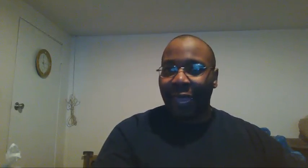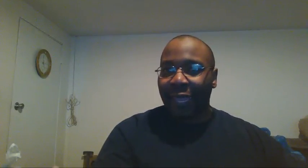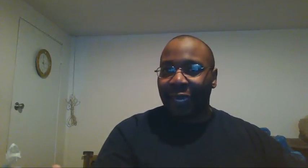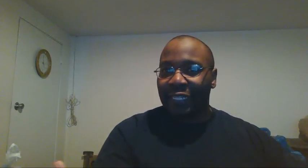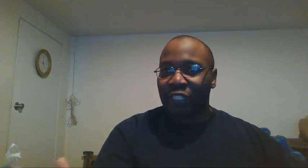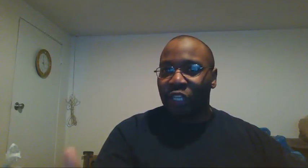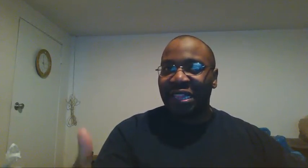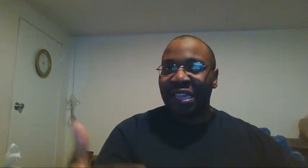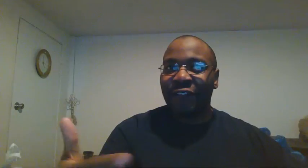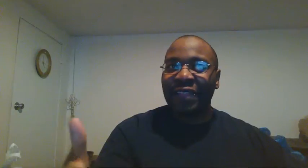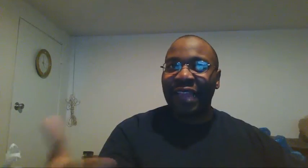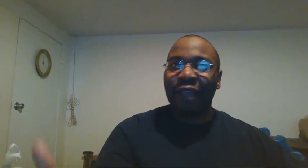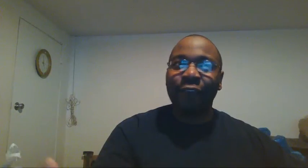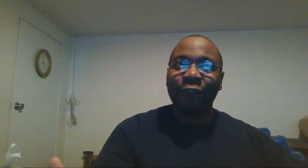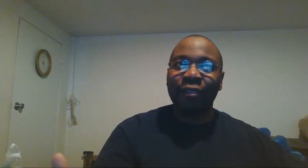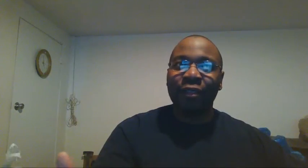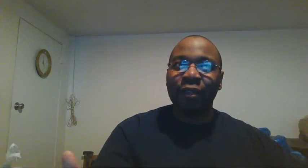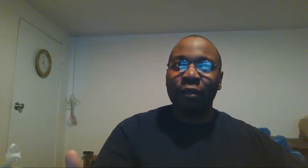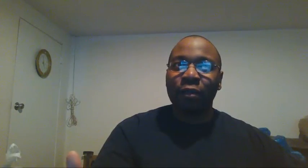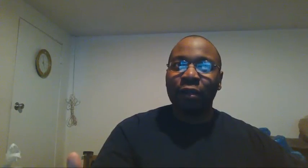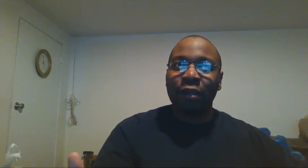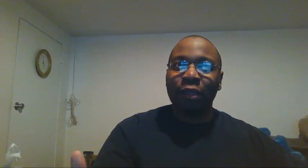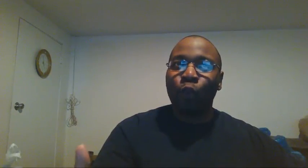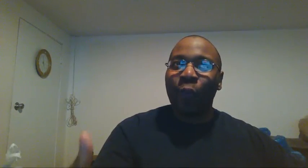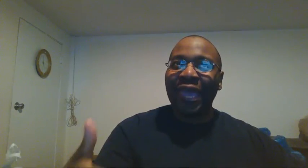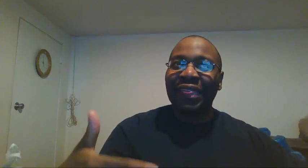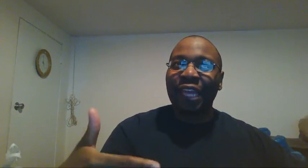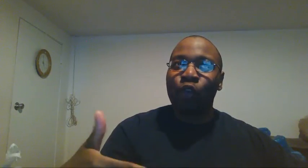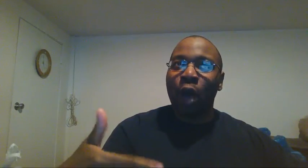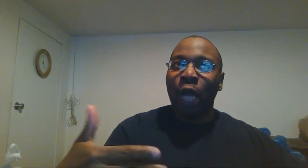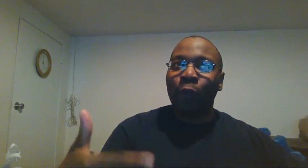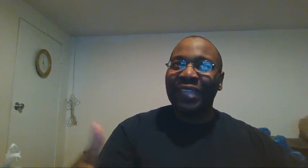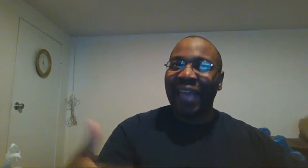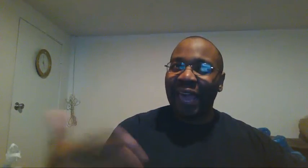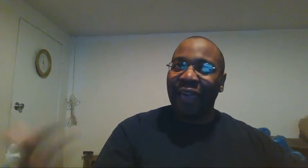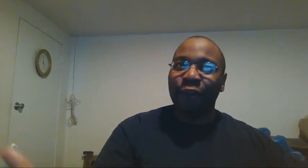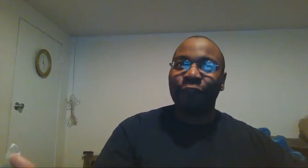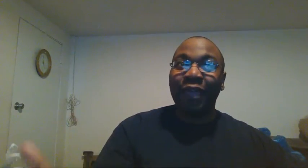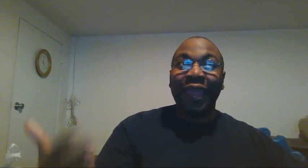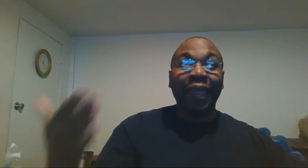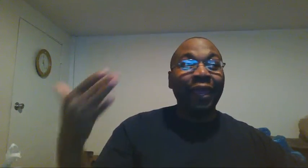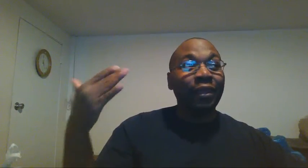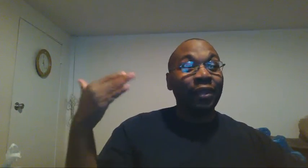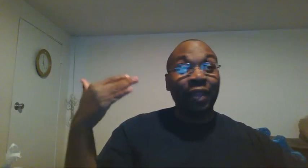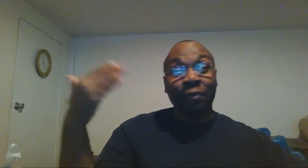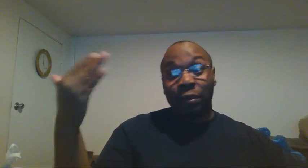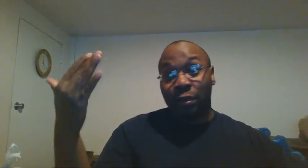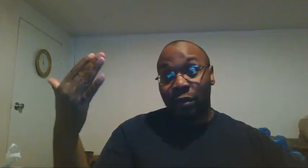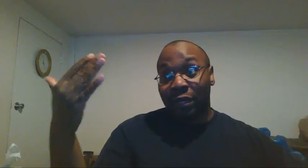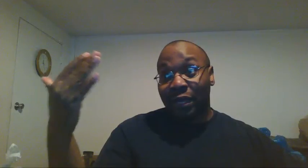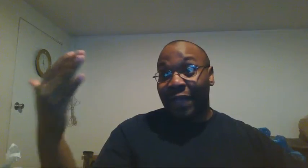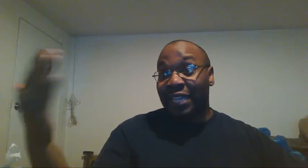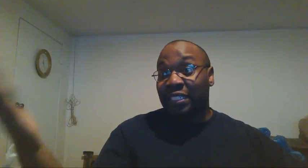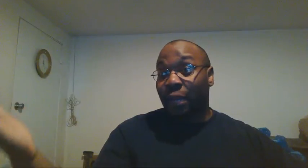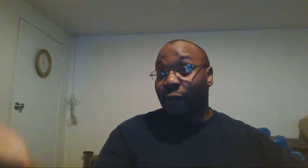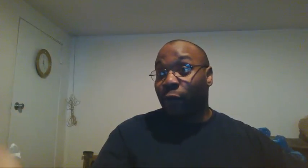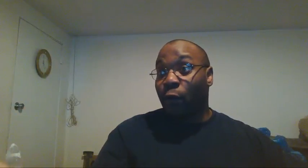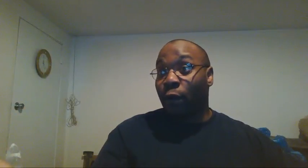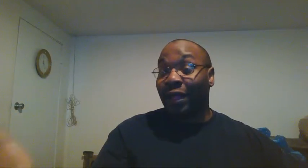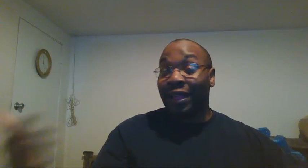just living life the way that you always have and let as i said before that